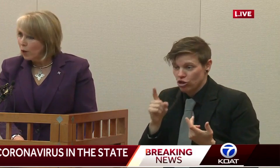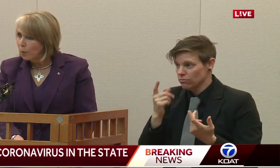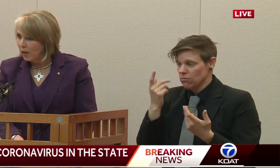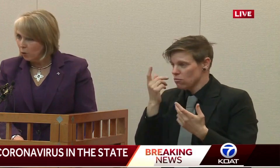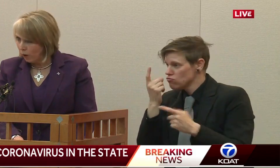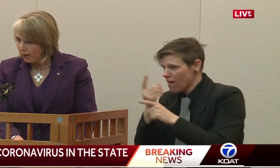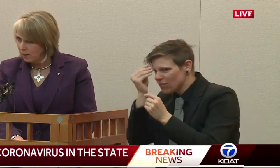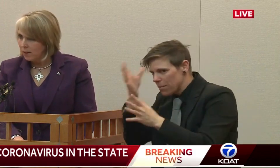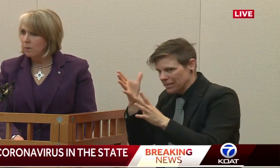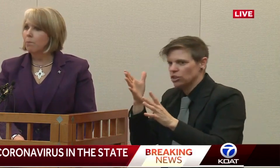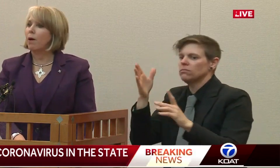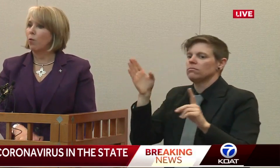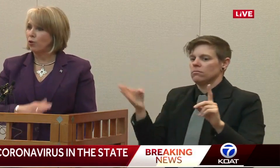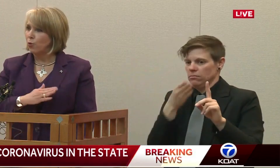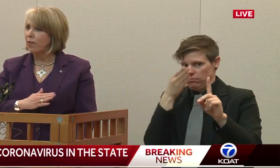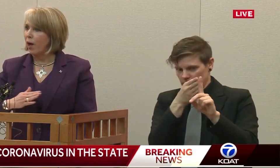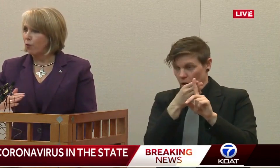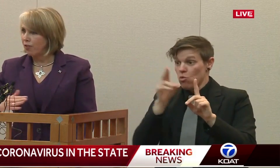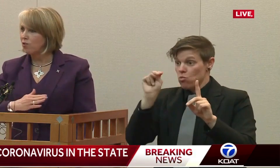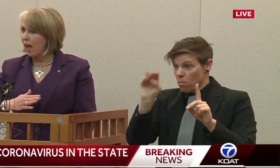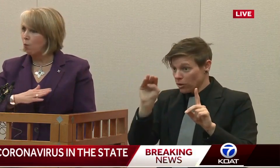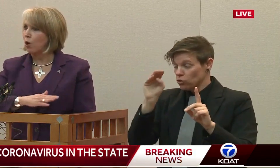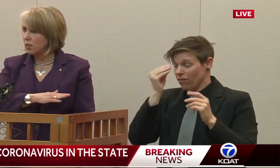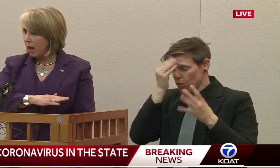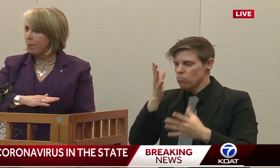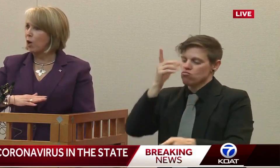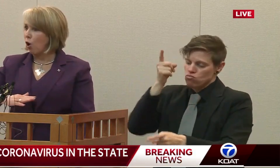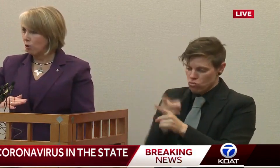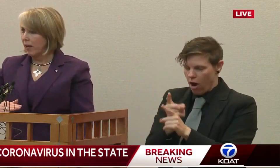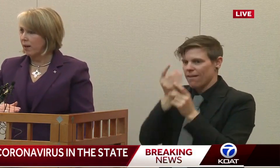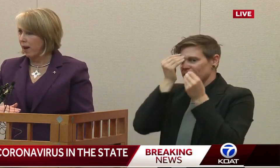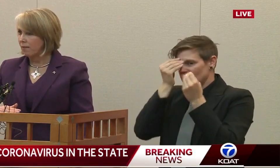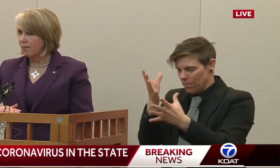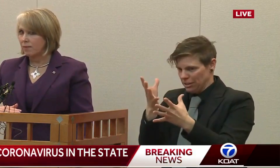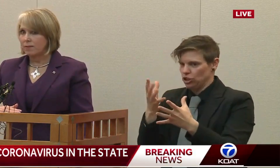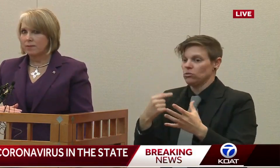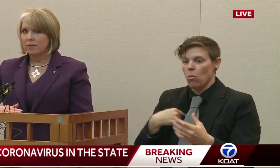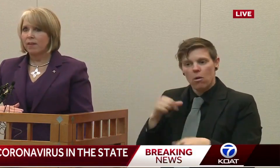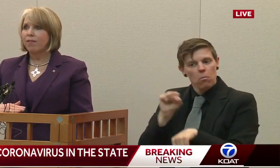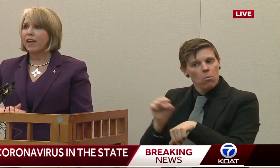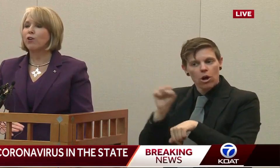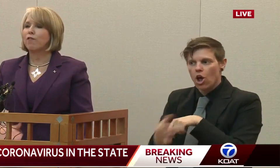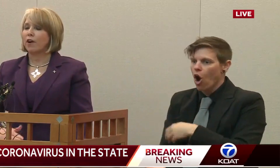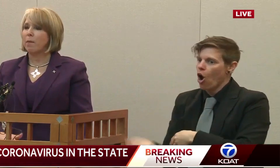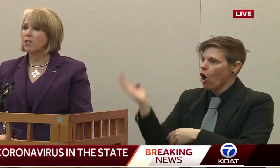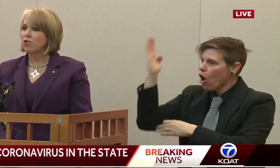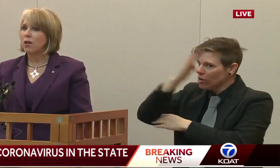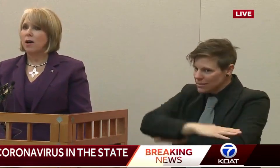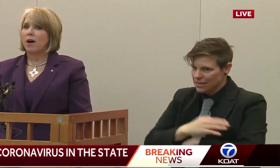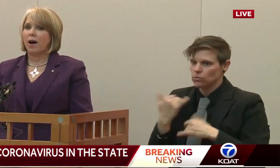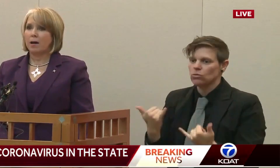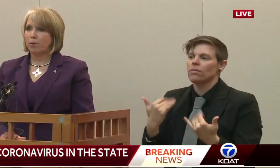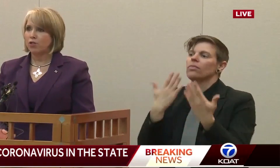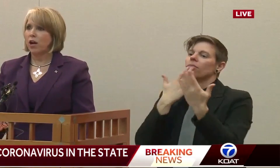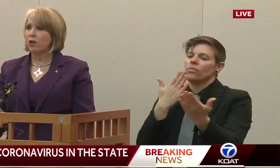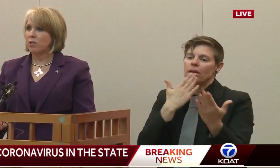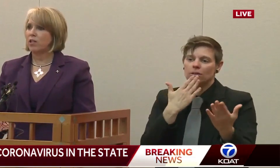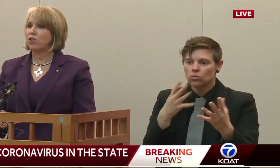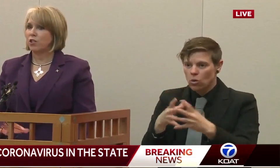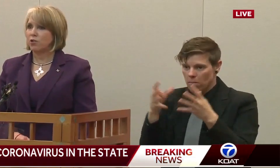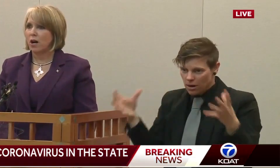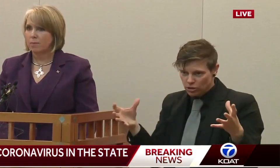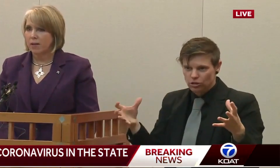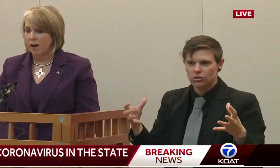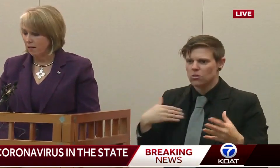It will be right, but we're doing that. That work is happening all day today. Thank you very much. I appreciate